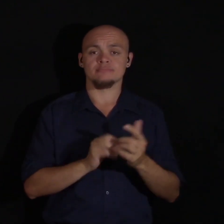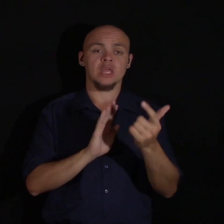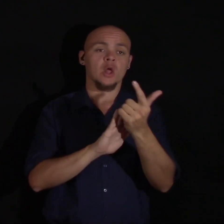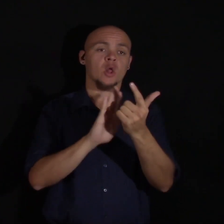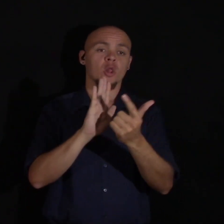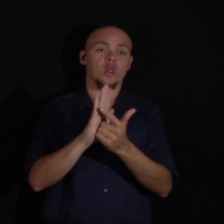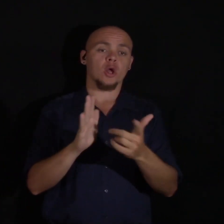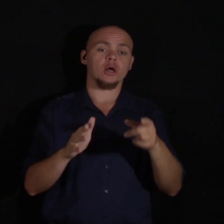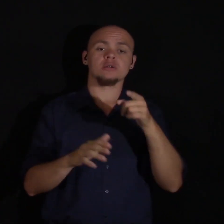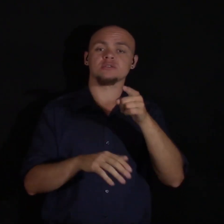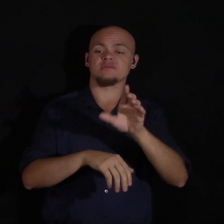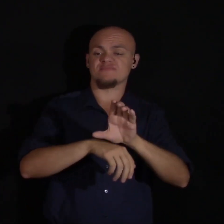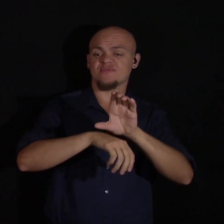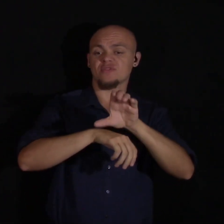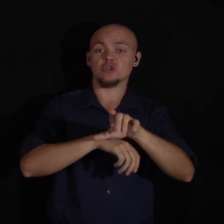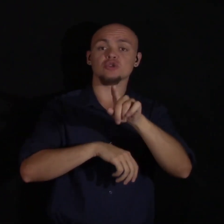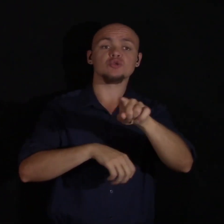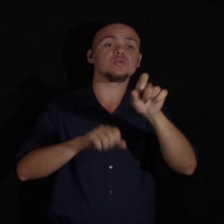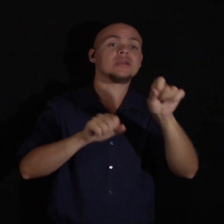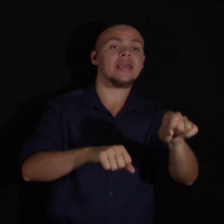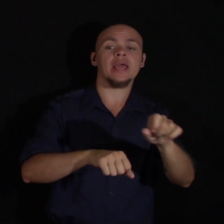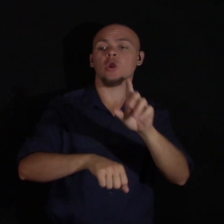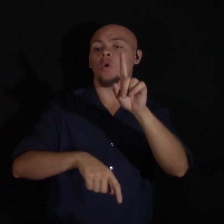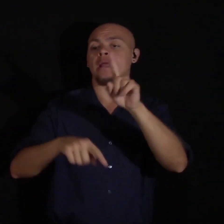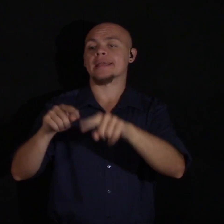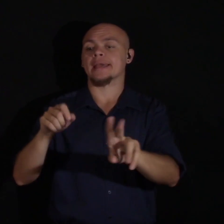dictating which bathroom we can and cannot use.